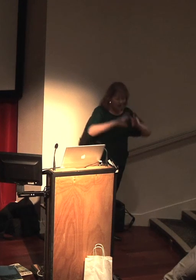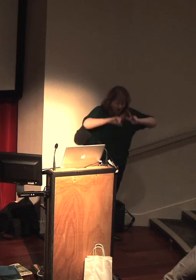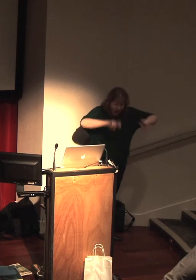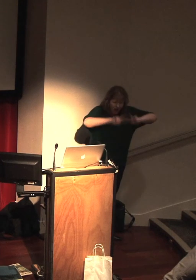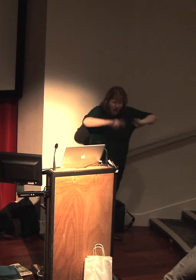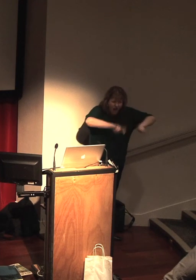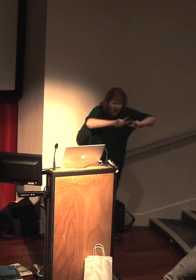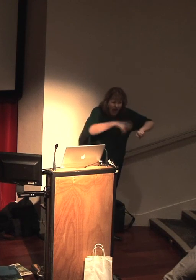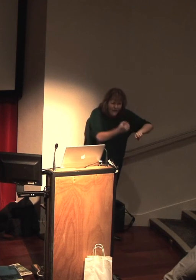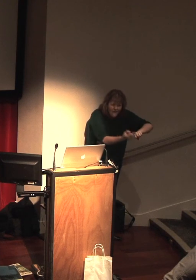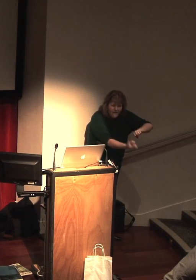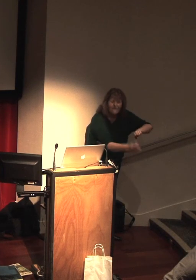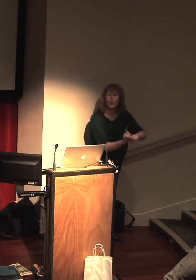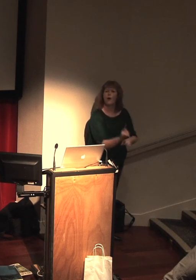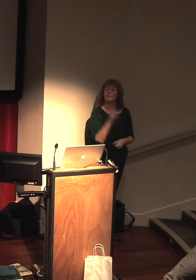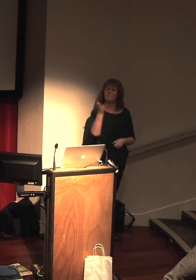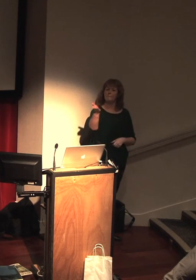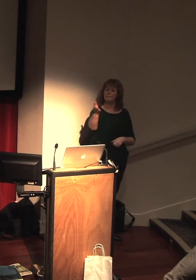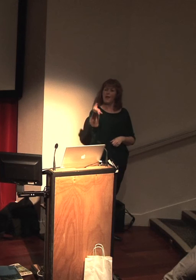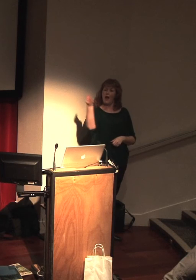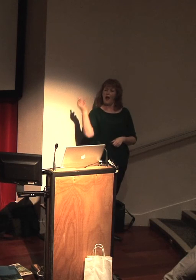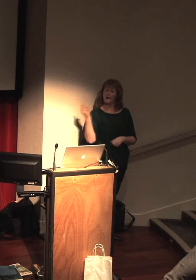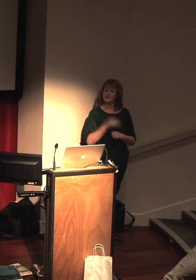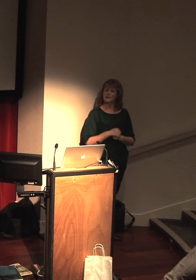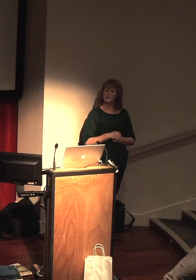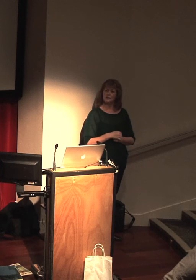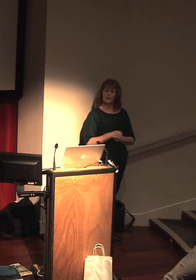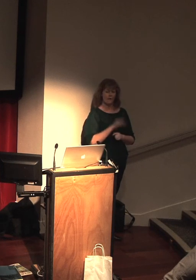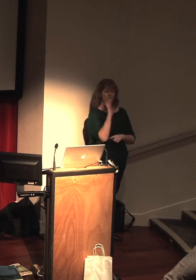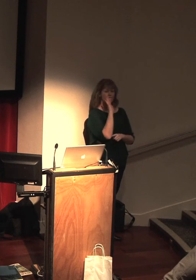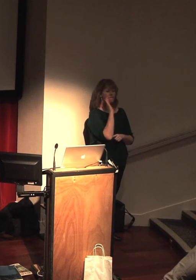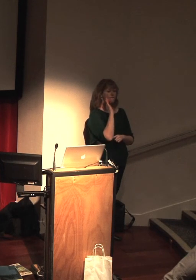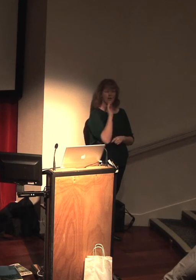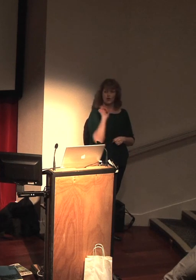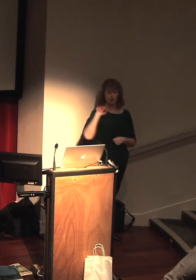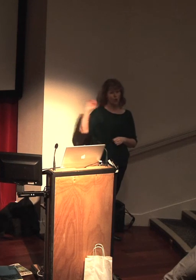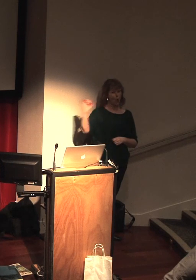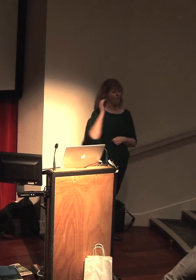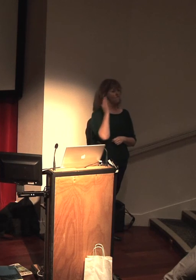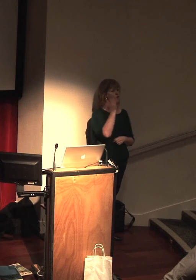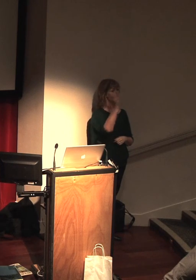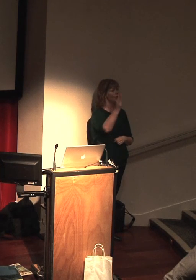Yep. What do you think the future is? you go into movies? No.